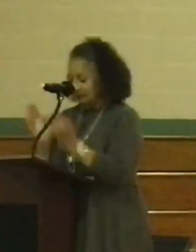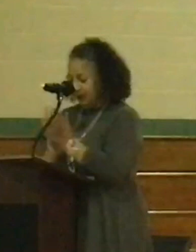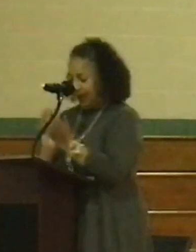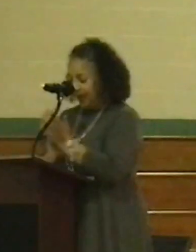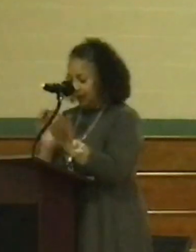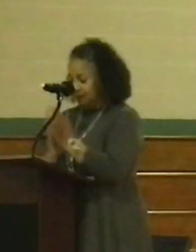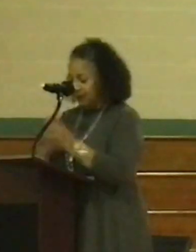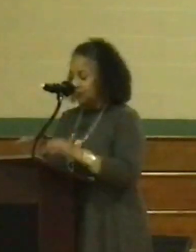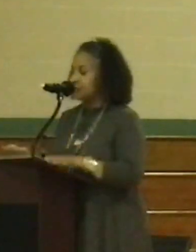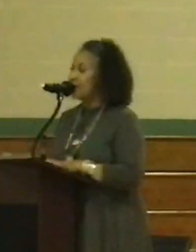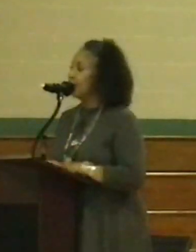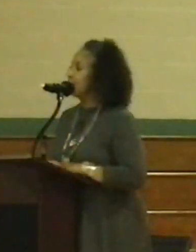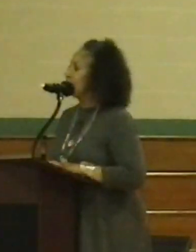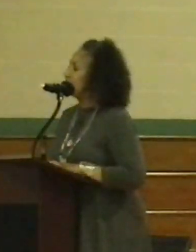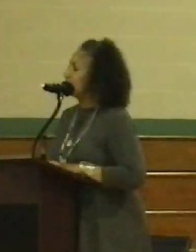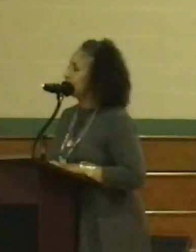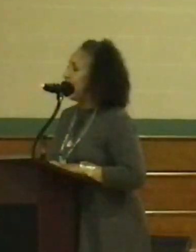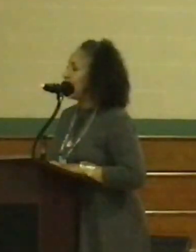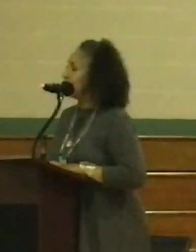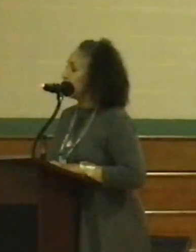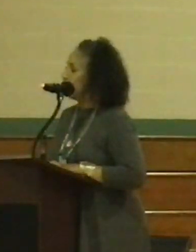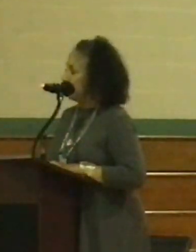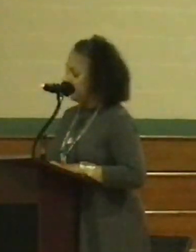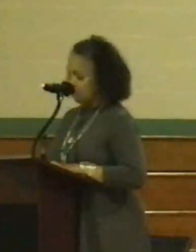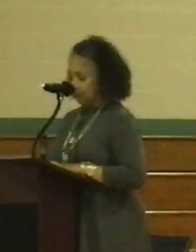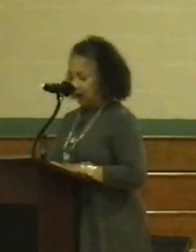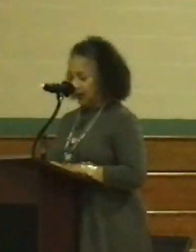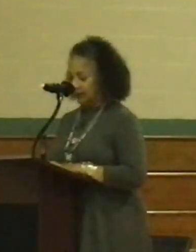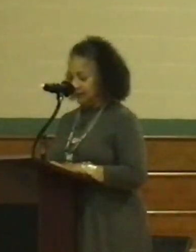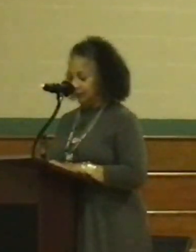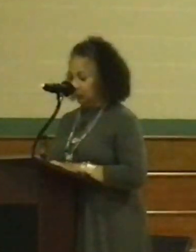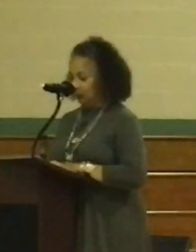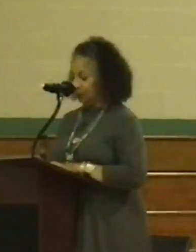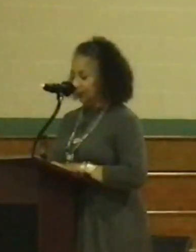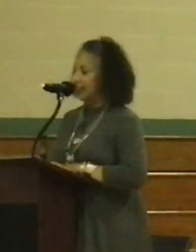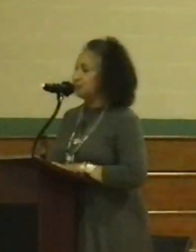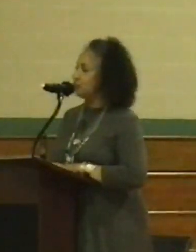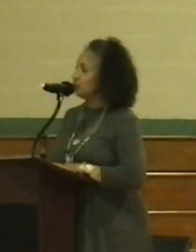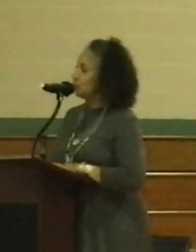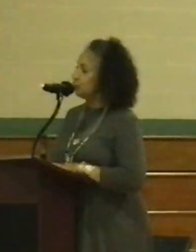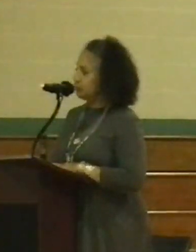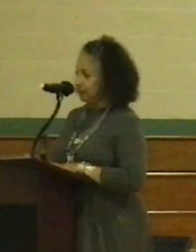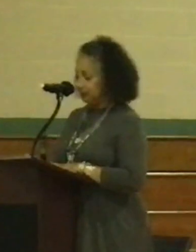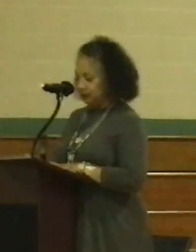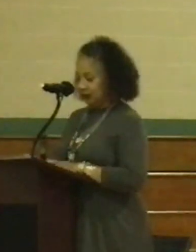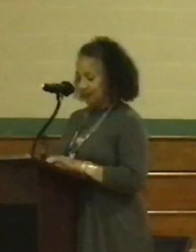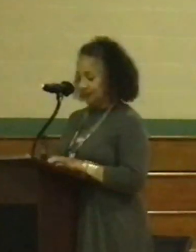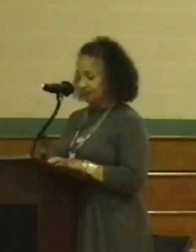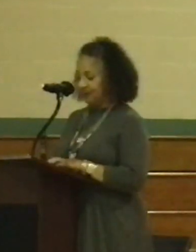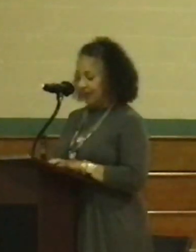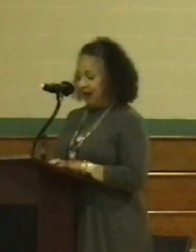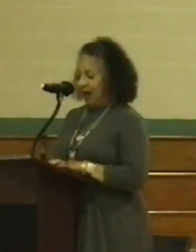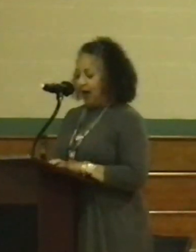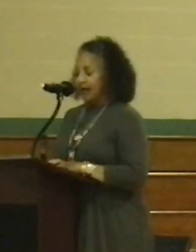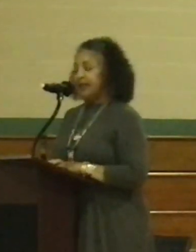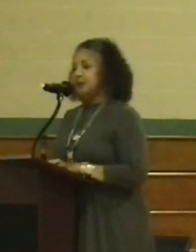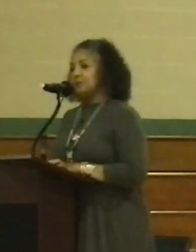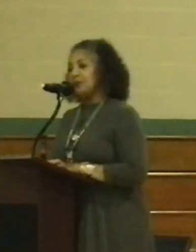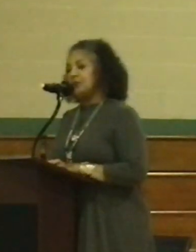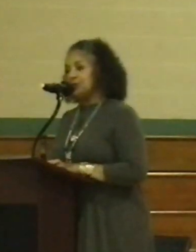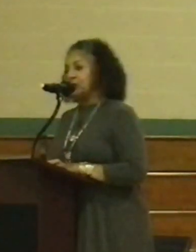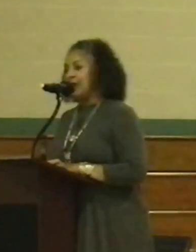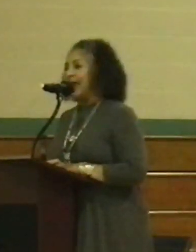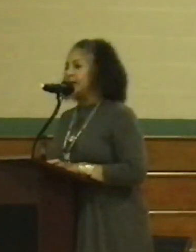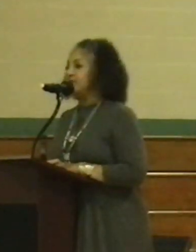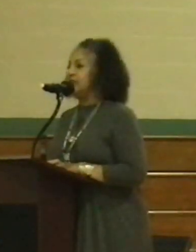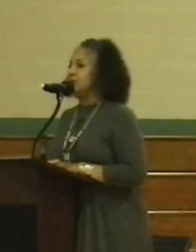that name, Dennis Pfeiffer. These are a lot of new people for us, everyone. Please do your due diligence. Is